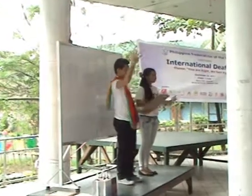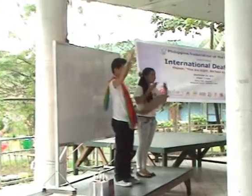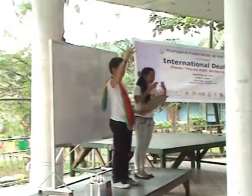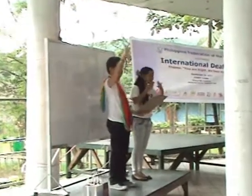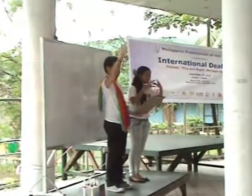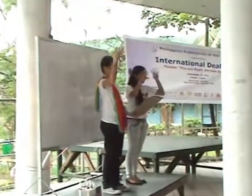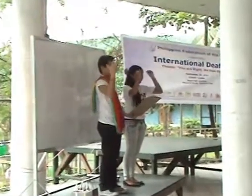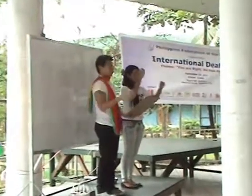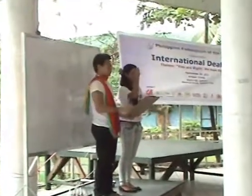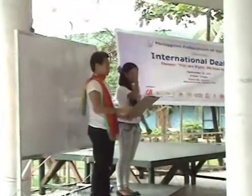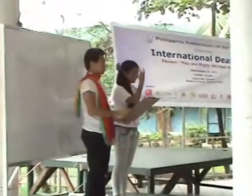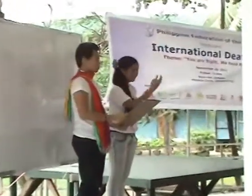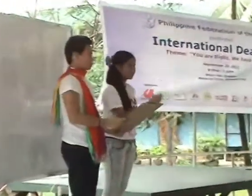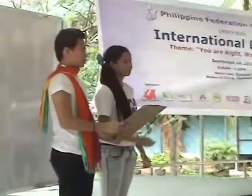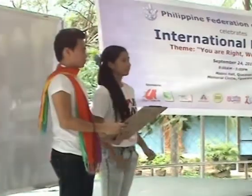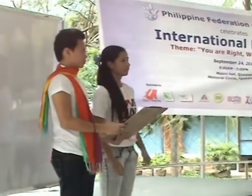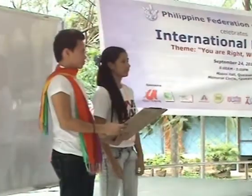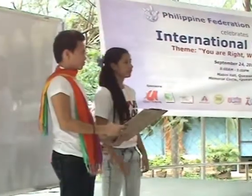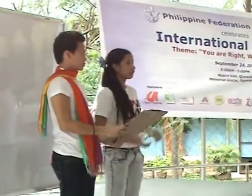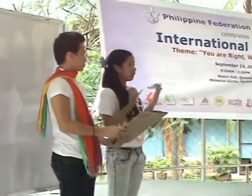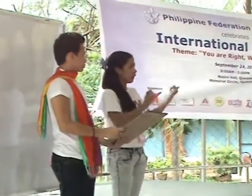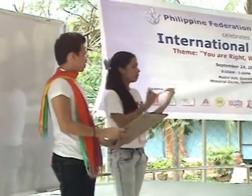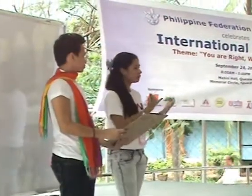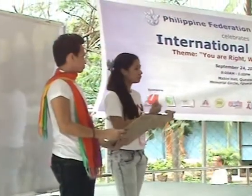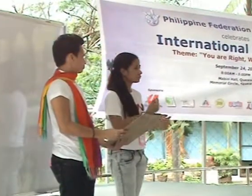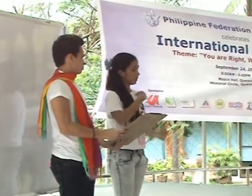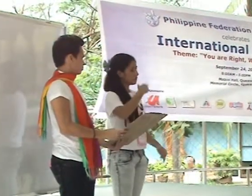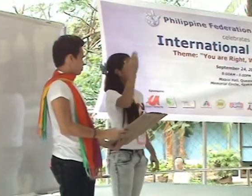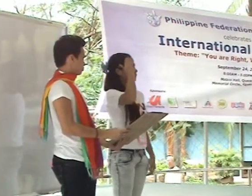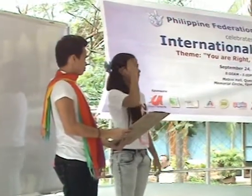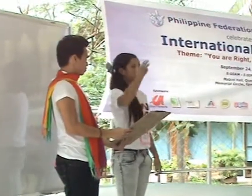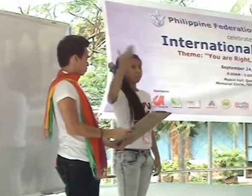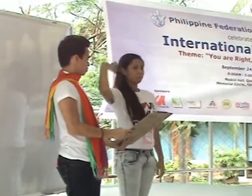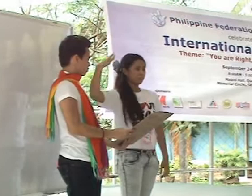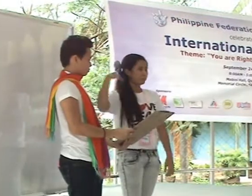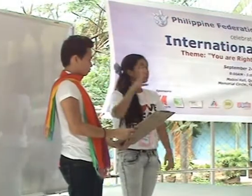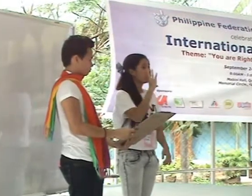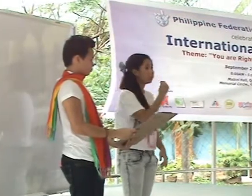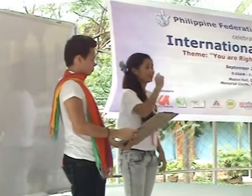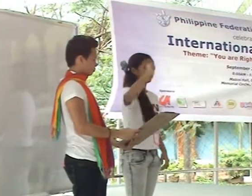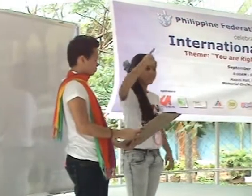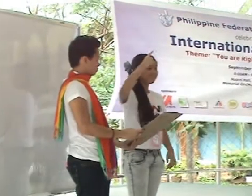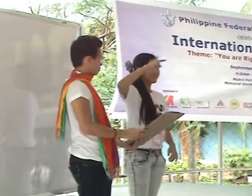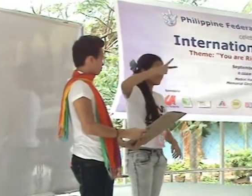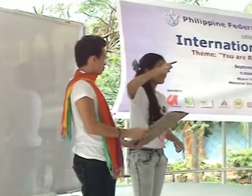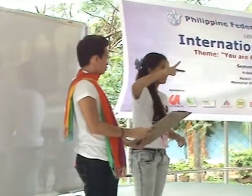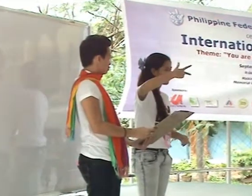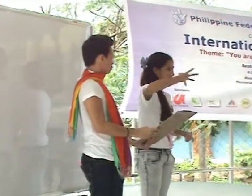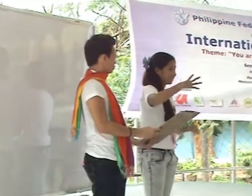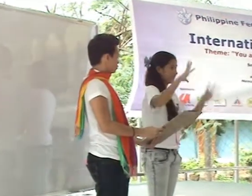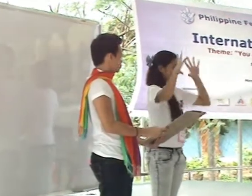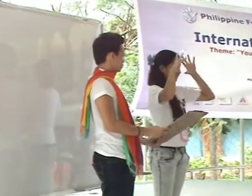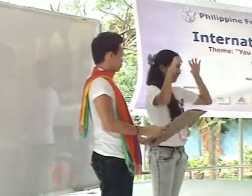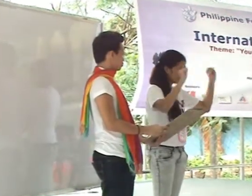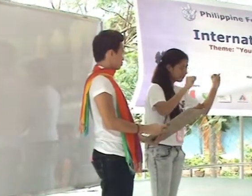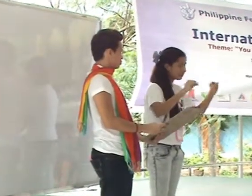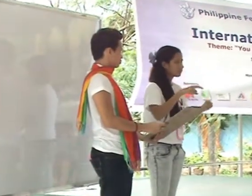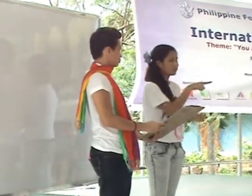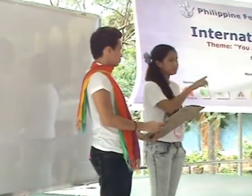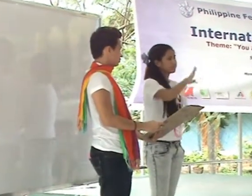Thank you, Ray. Now, alam na natin kung anong history, kung anong transition ng